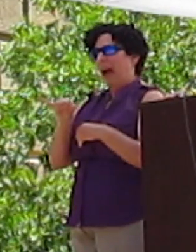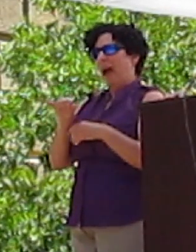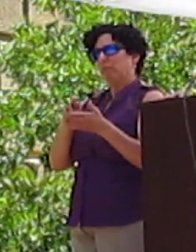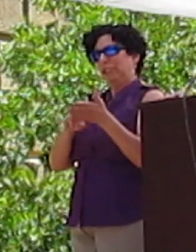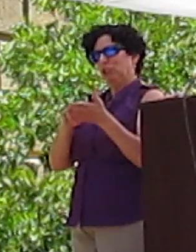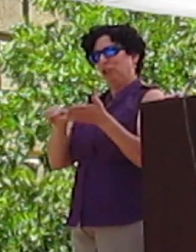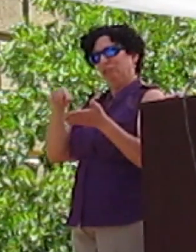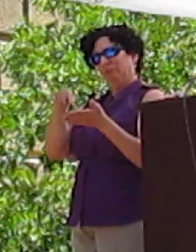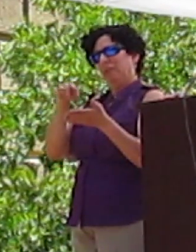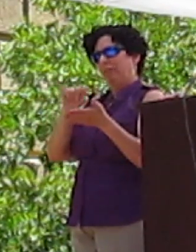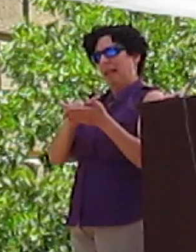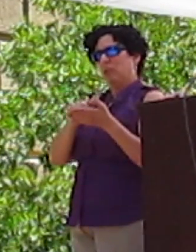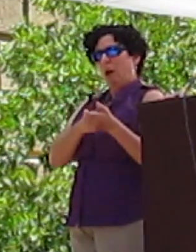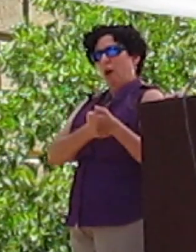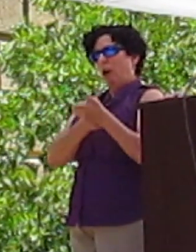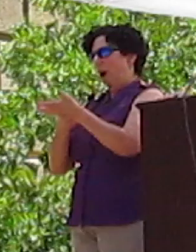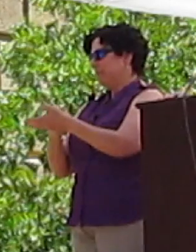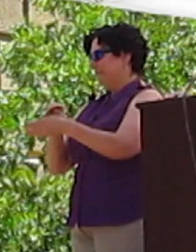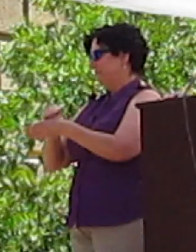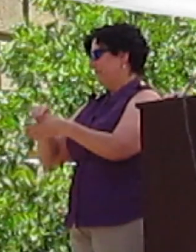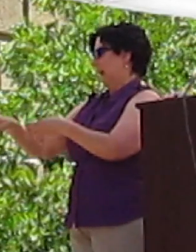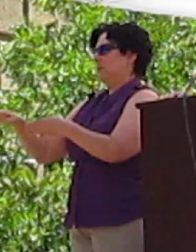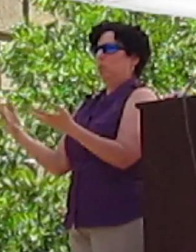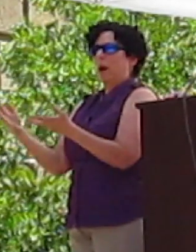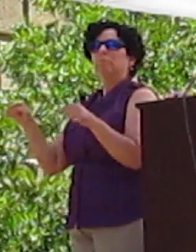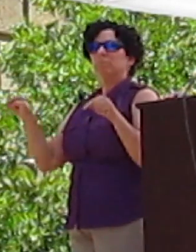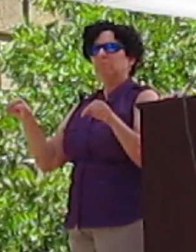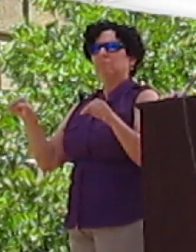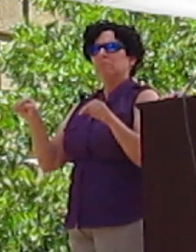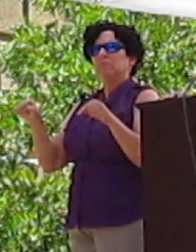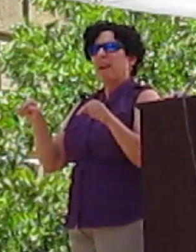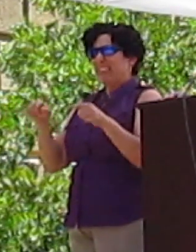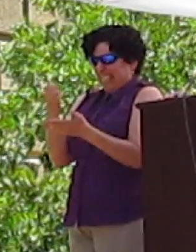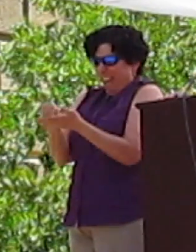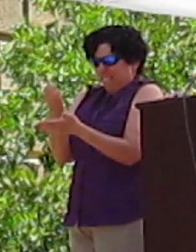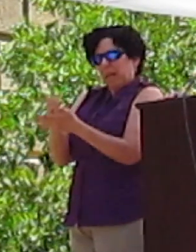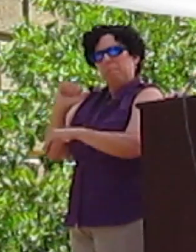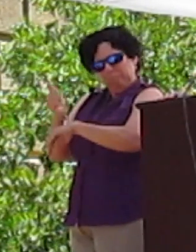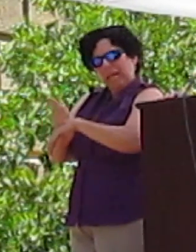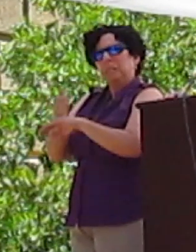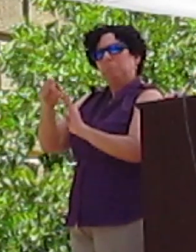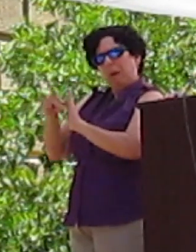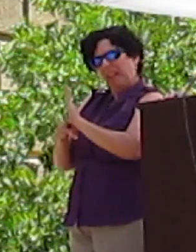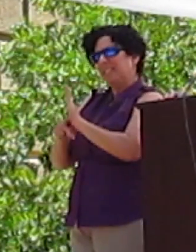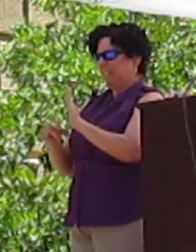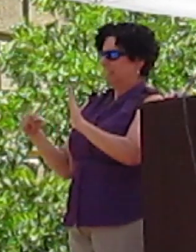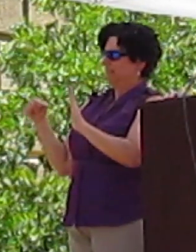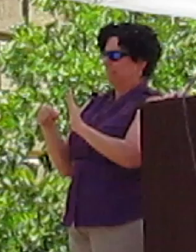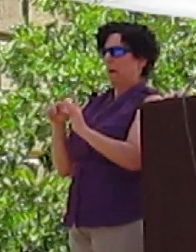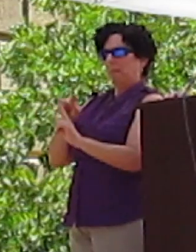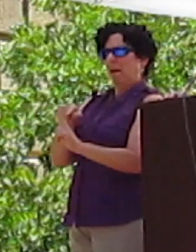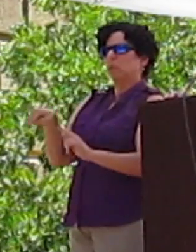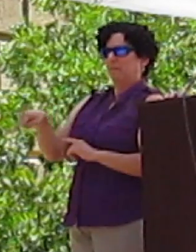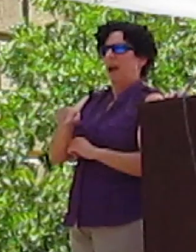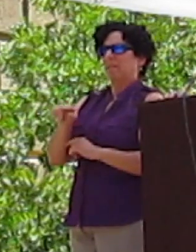relationship between cause and effect. And this evidence-based policy concept is important to all of